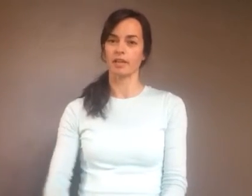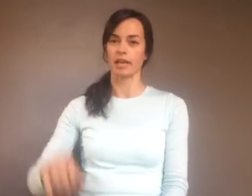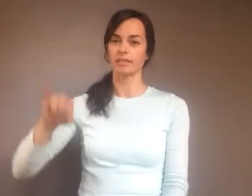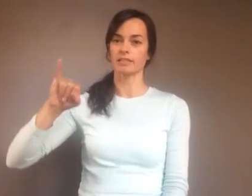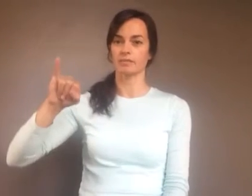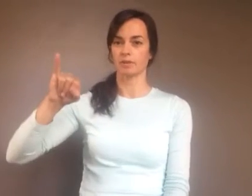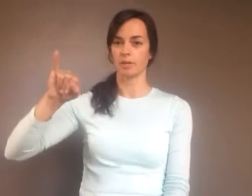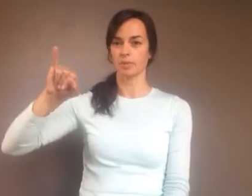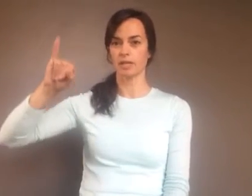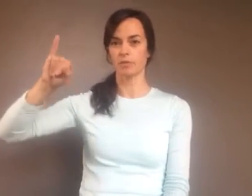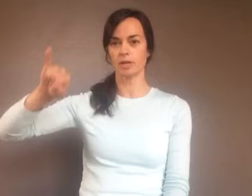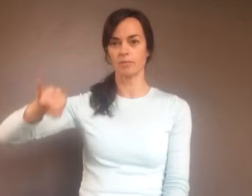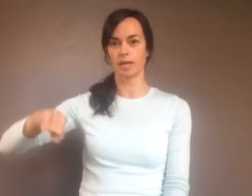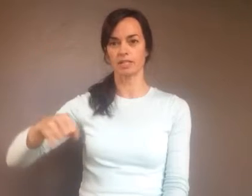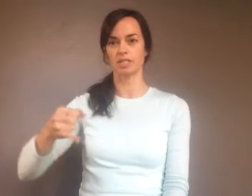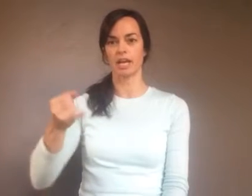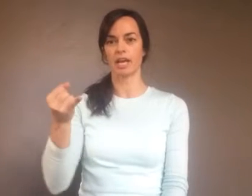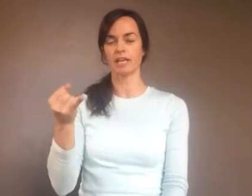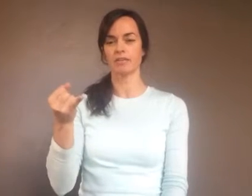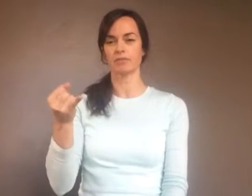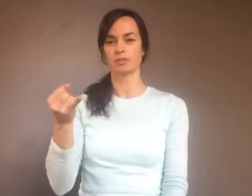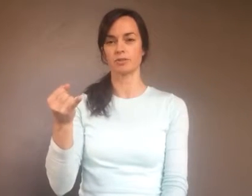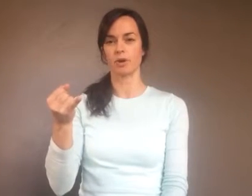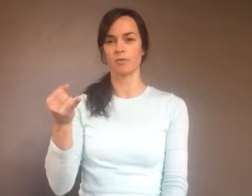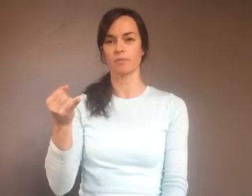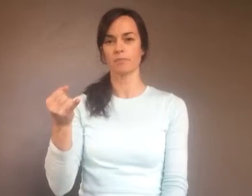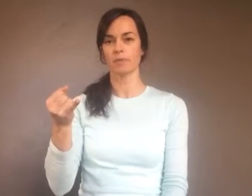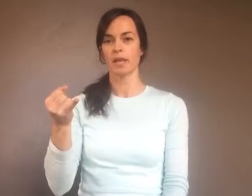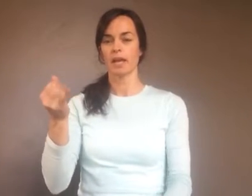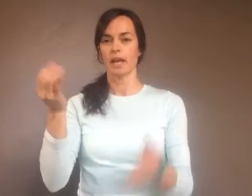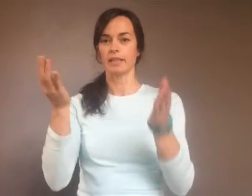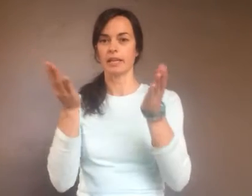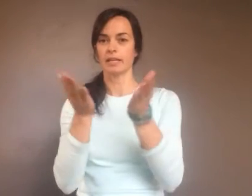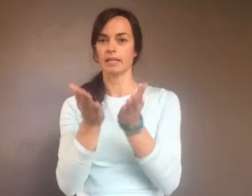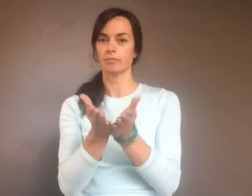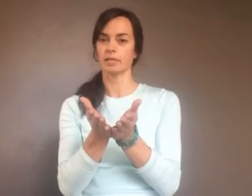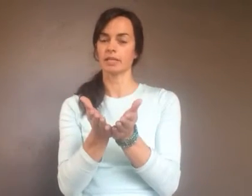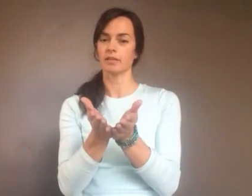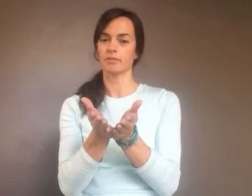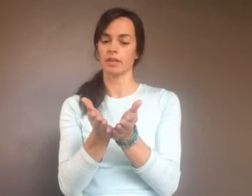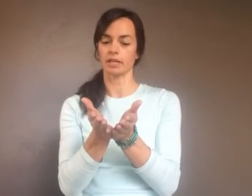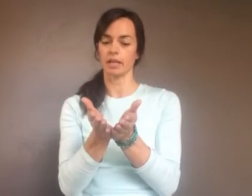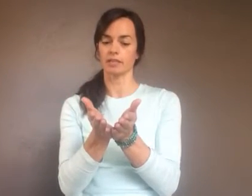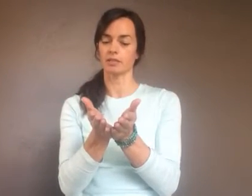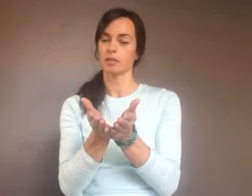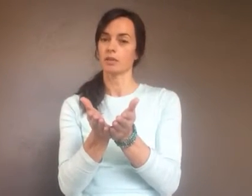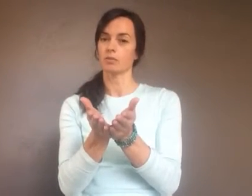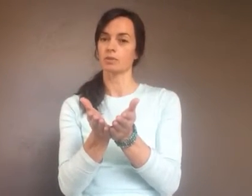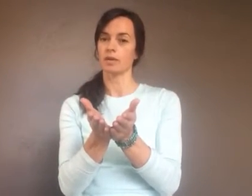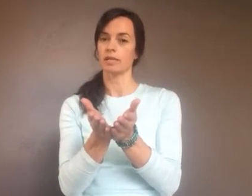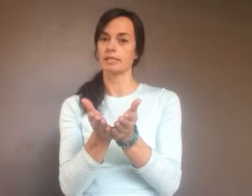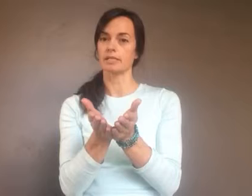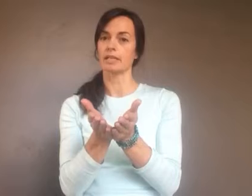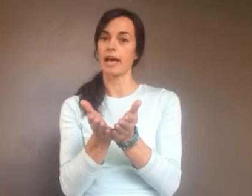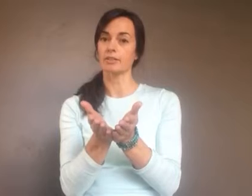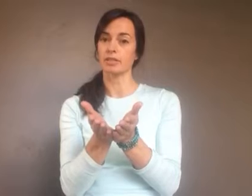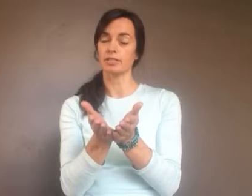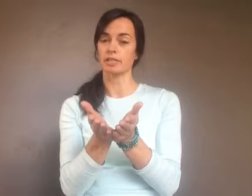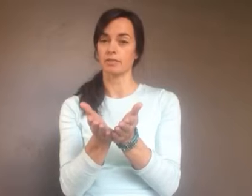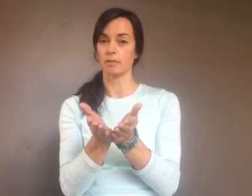Vulgate. With our pinky, we're going to make a J for Jerome, and then he completed the Vulgate, which was the Latin translation of